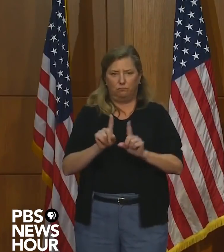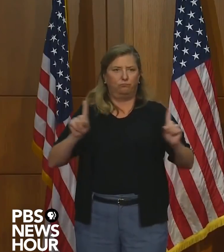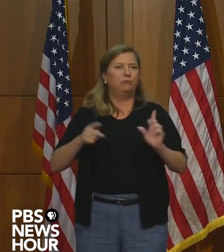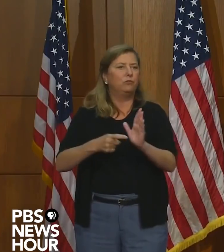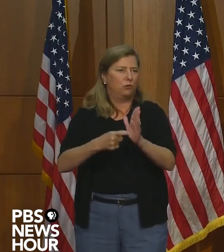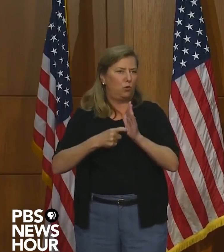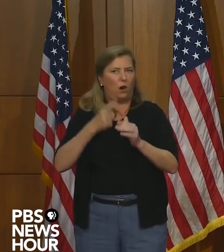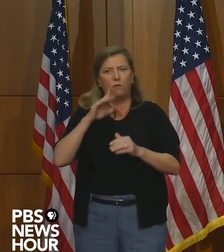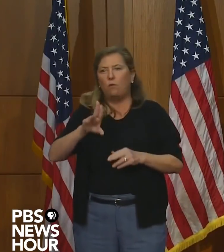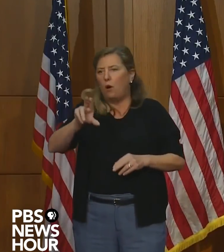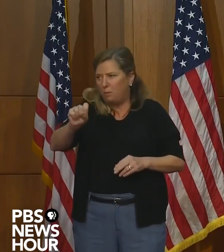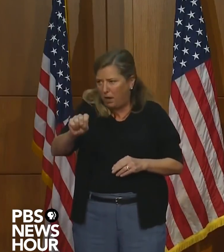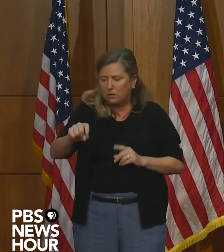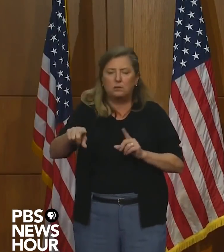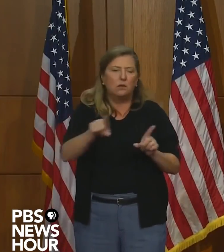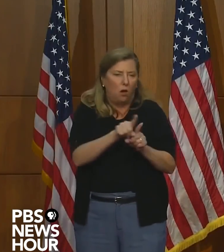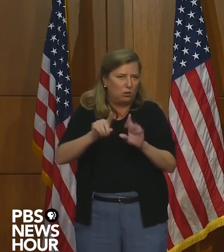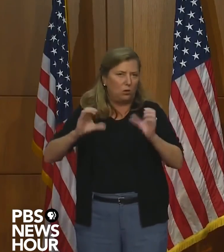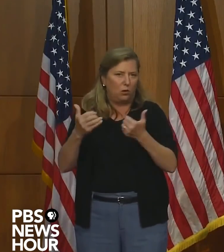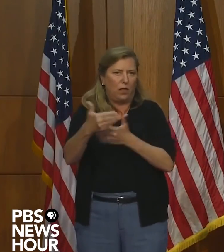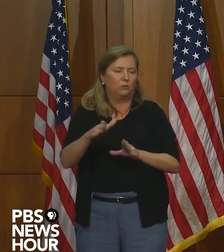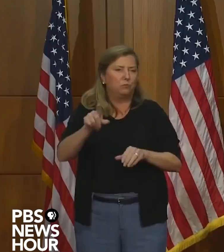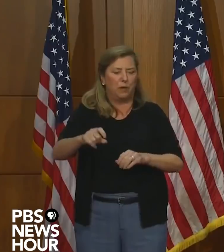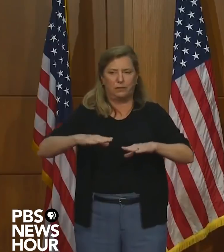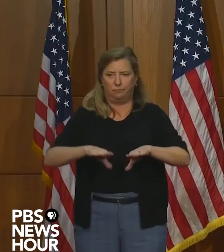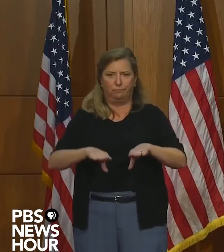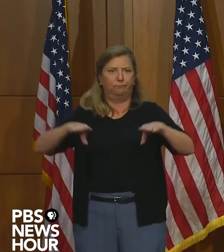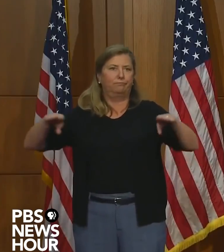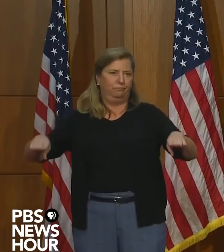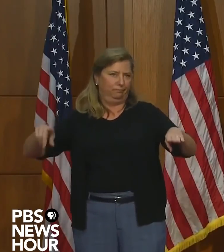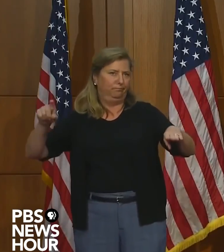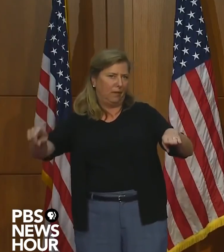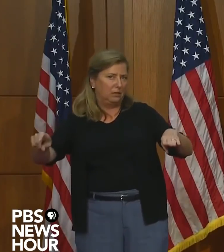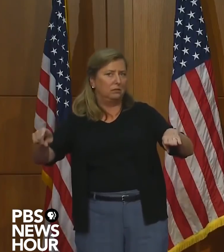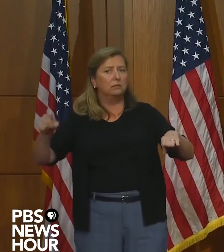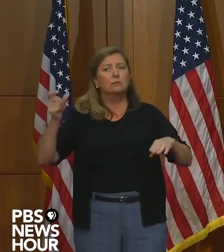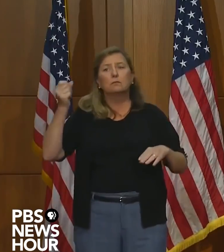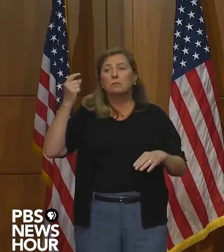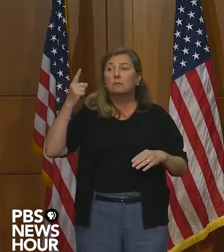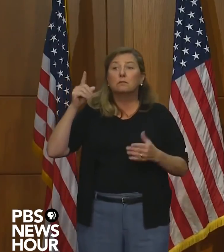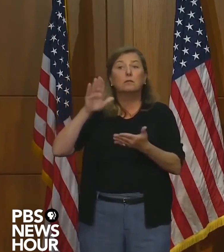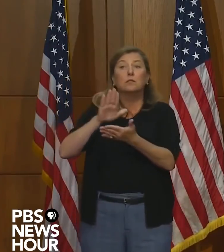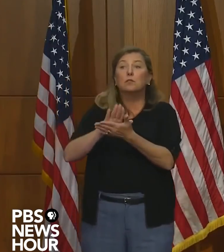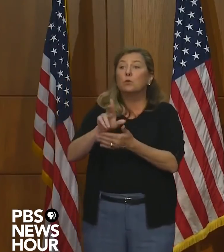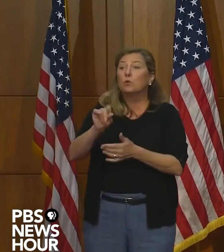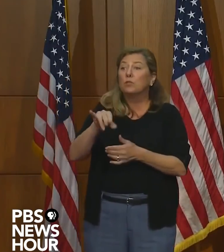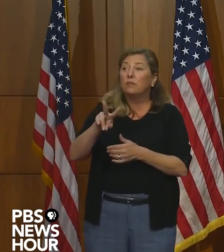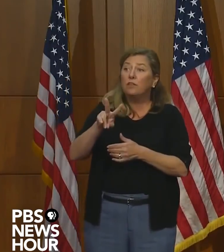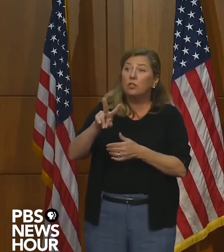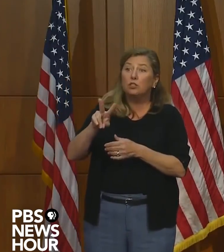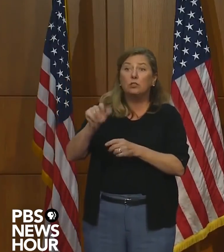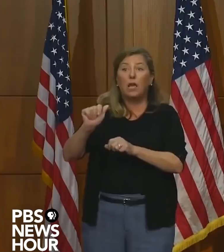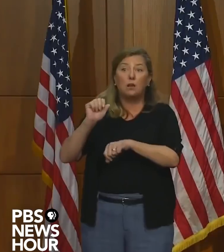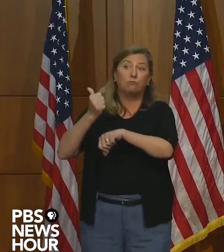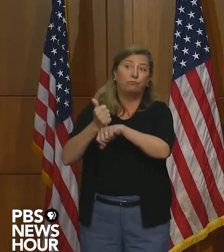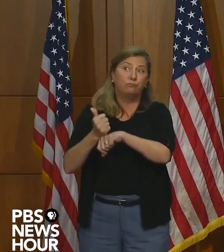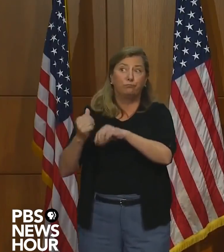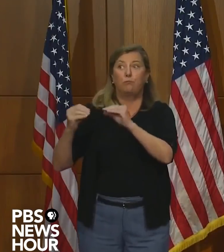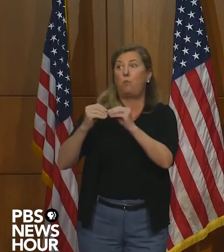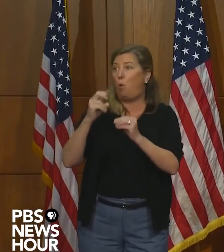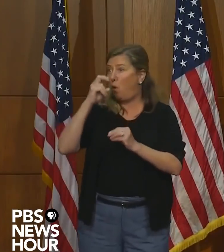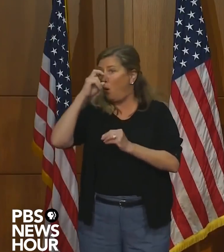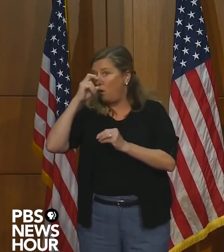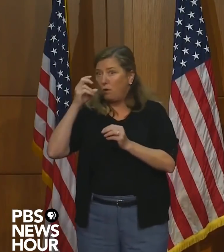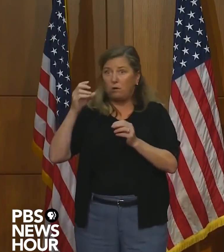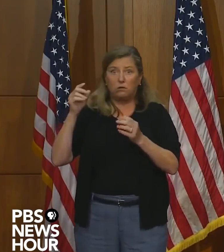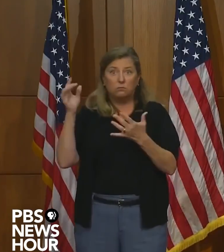required on buses and classrooms. Um, now that isn't to say that a school division couldn't put in place other mitigation strategies.